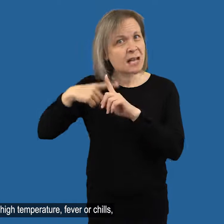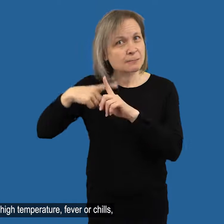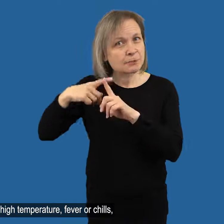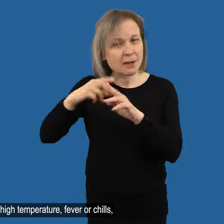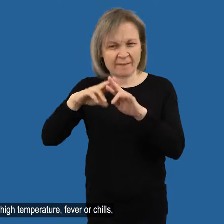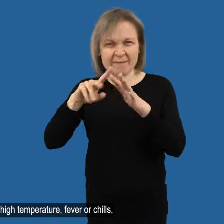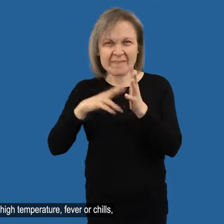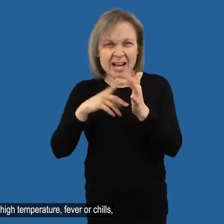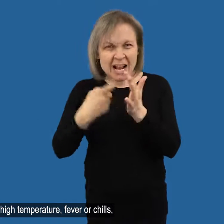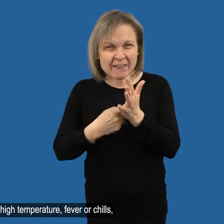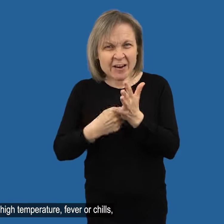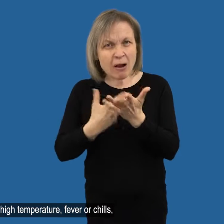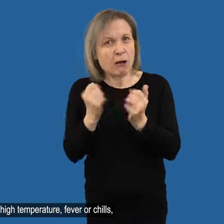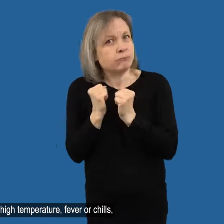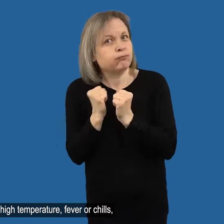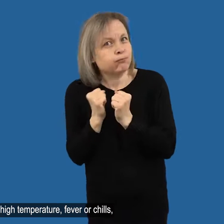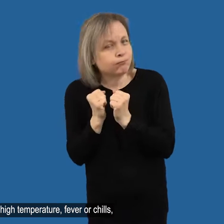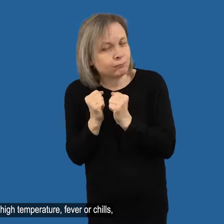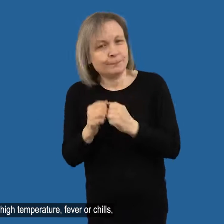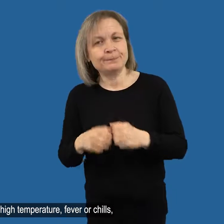High temperature, fever or chills